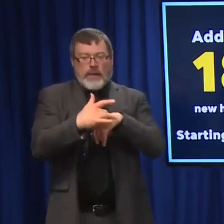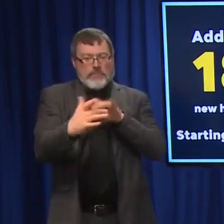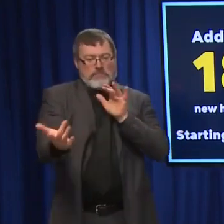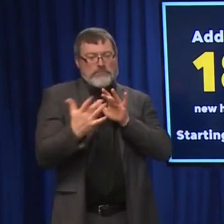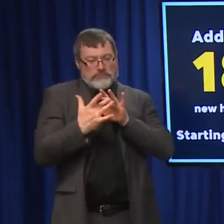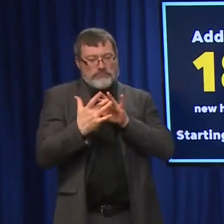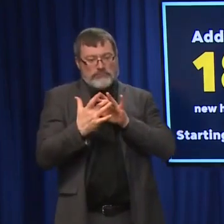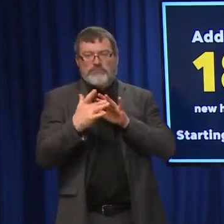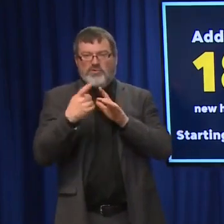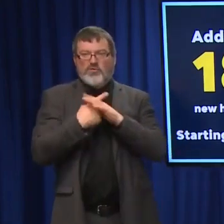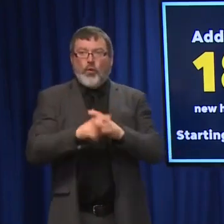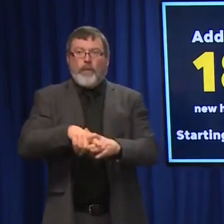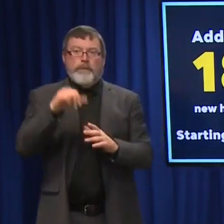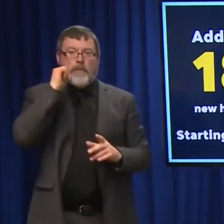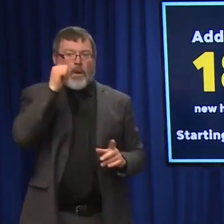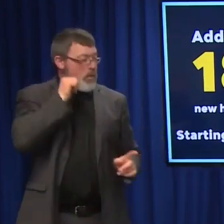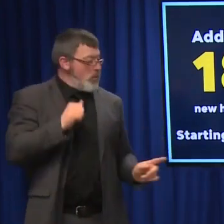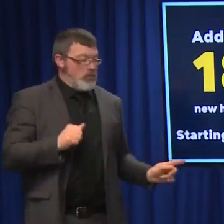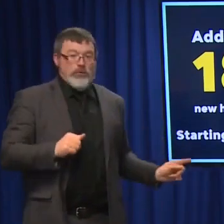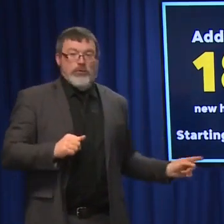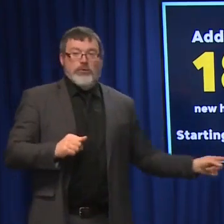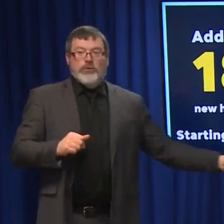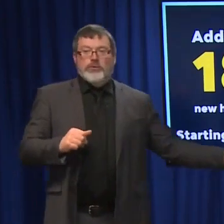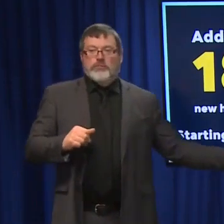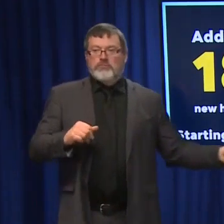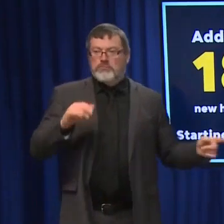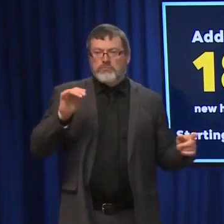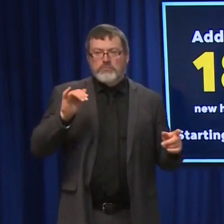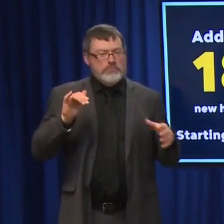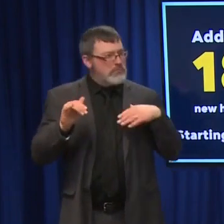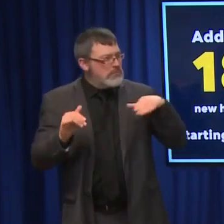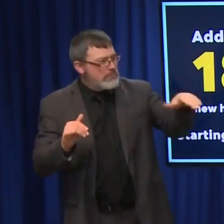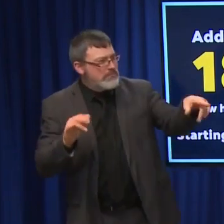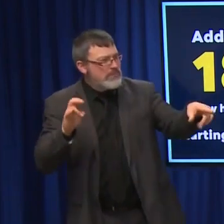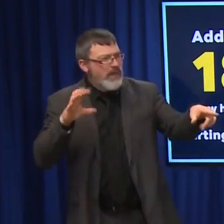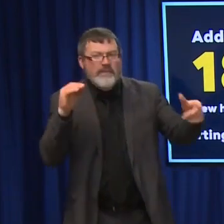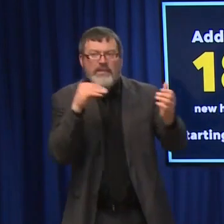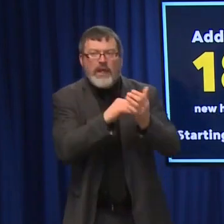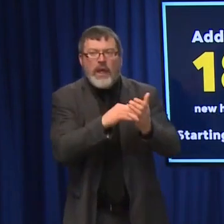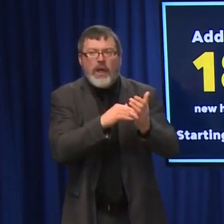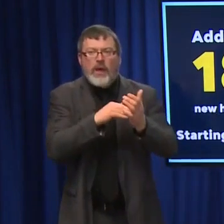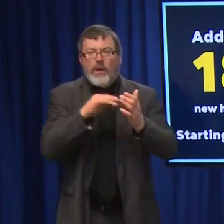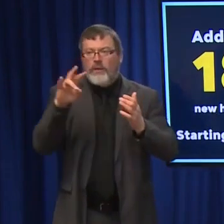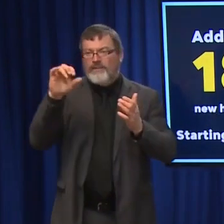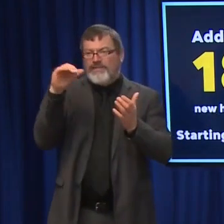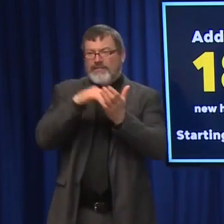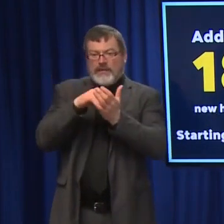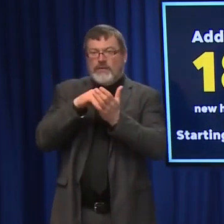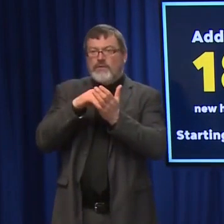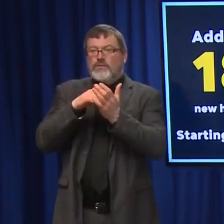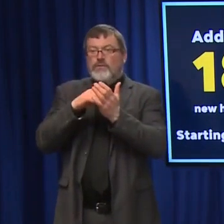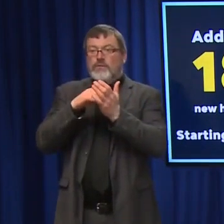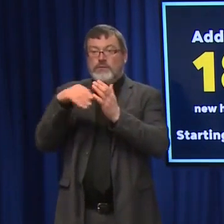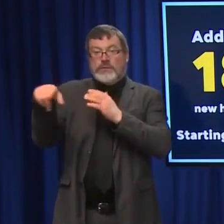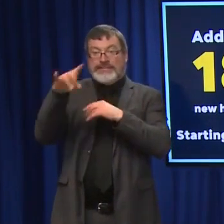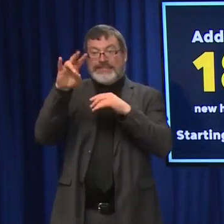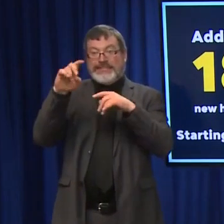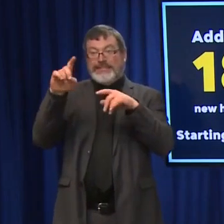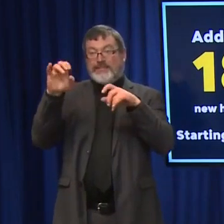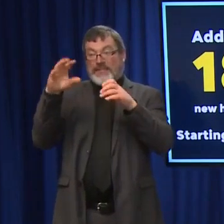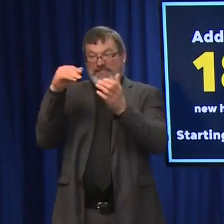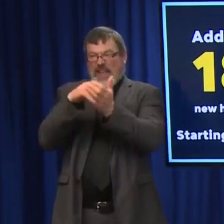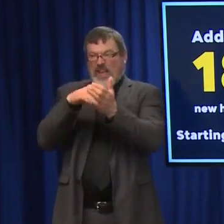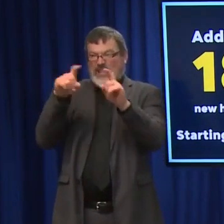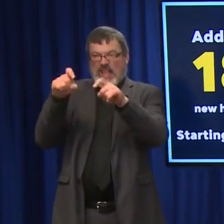I believe it's about 750,000. Is that right? I just want to make sure I get that number right. 750,000 tests will become available to New